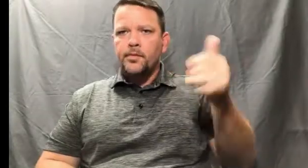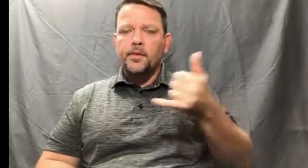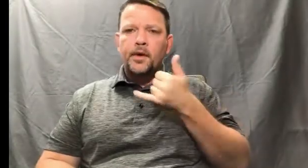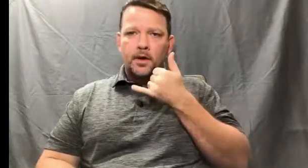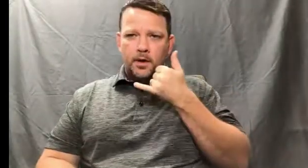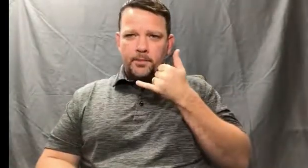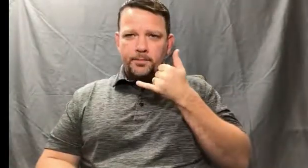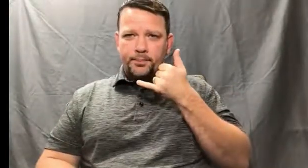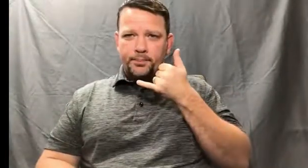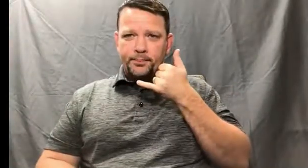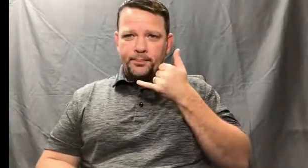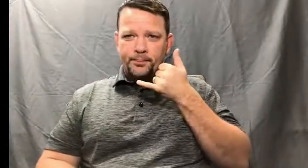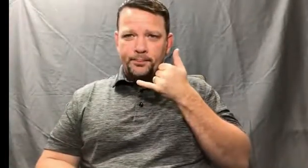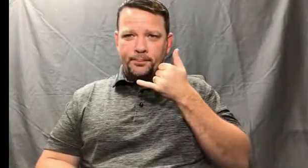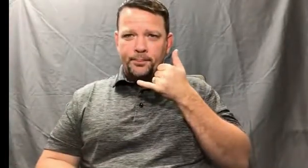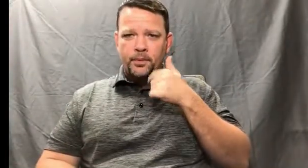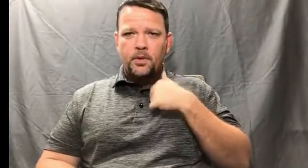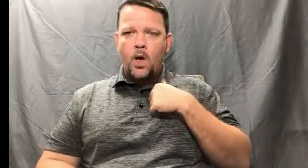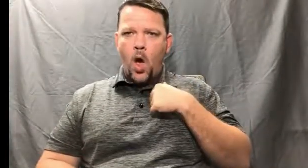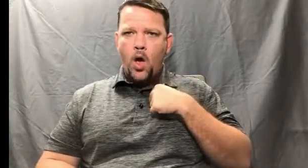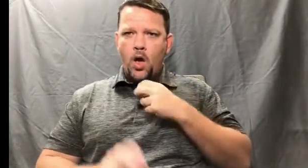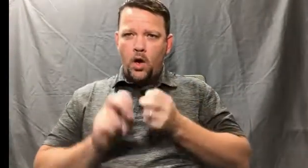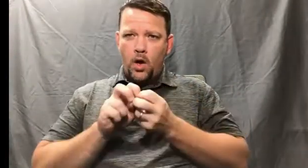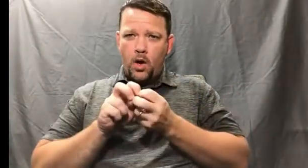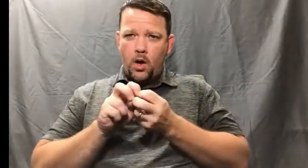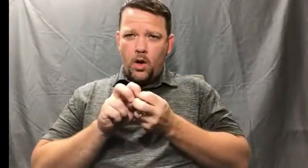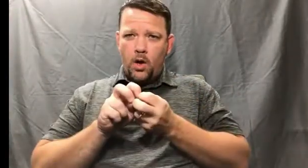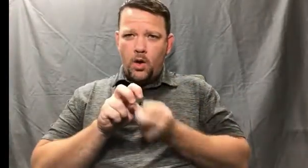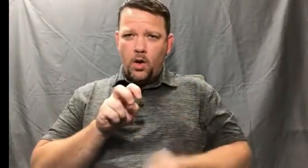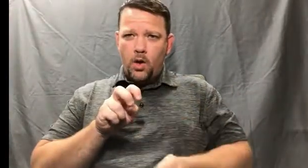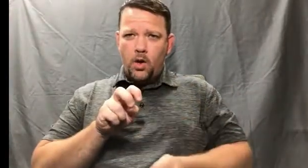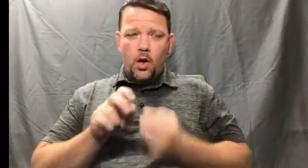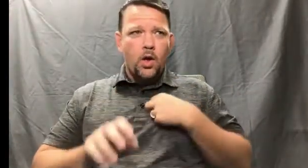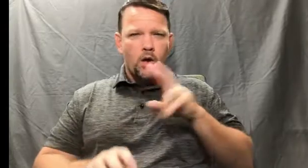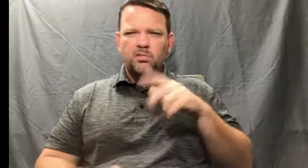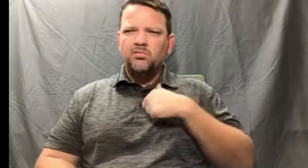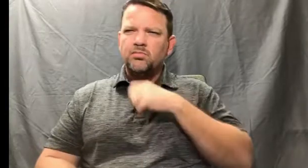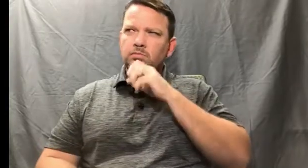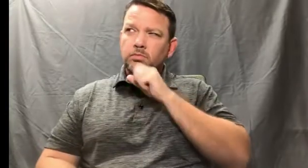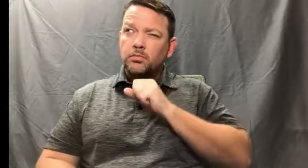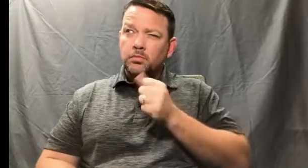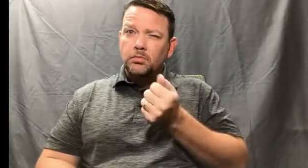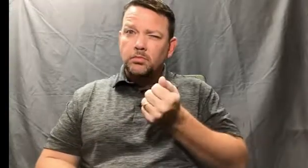adjusting it. And they started to be out front. And I was shocked.